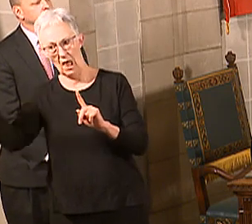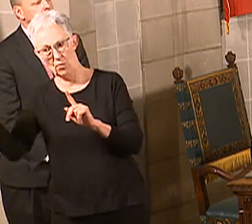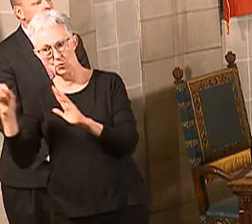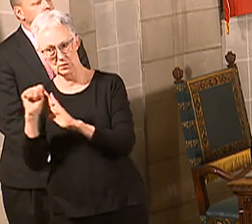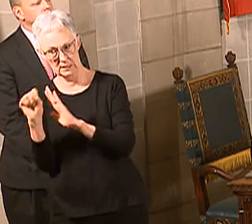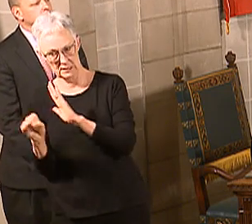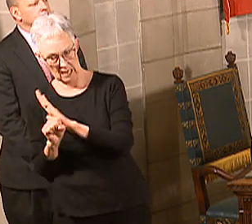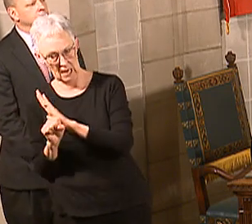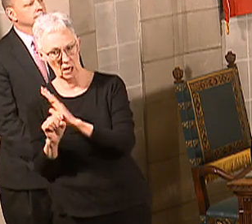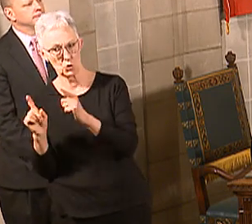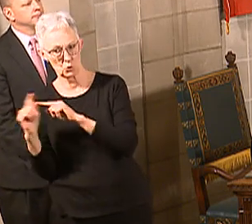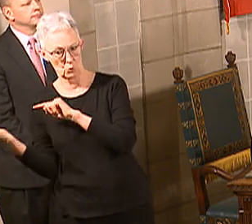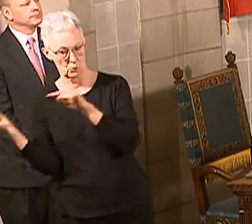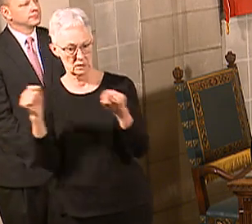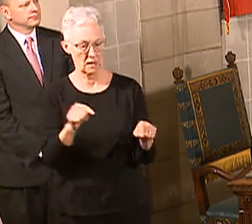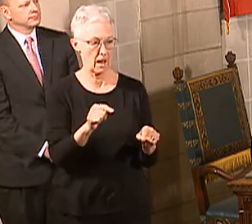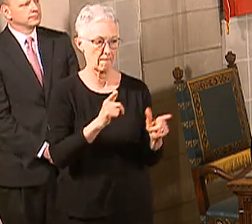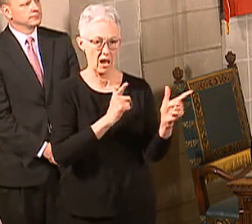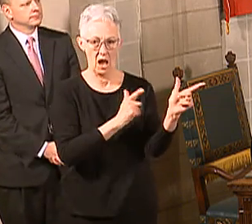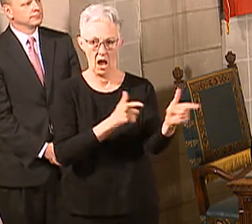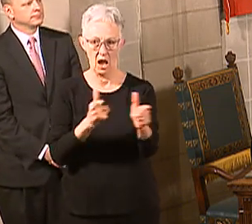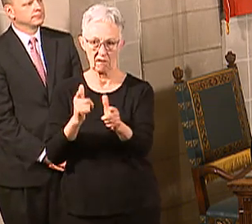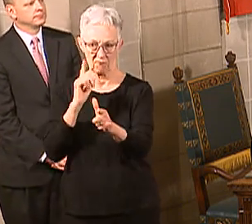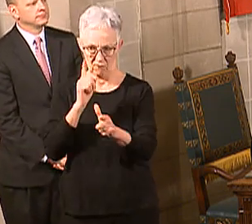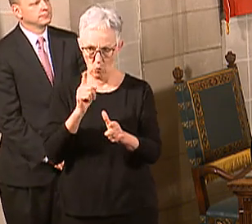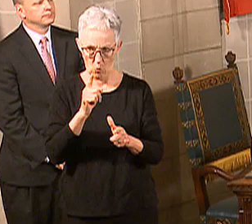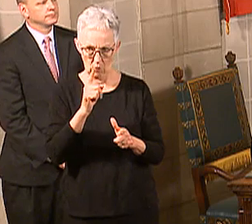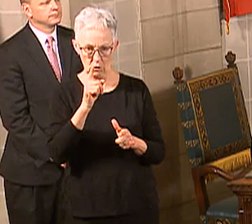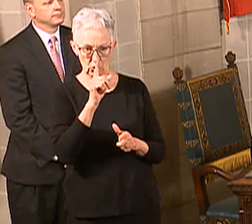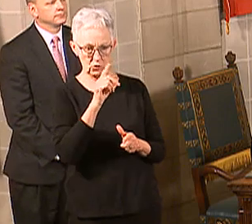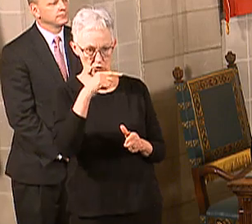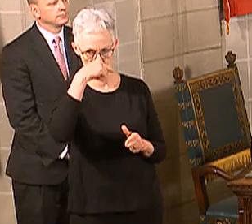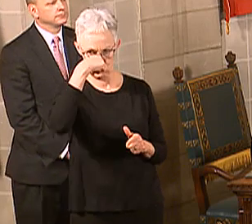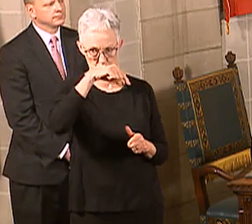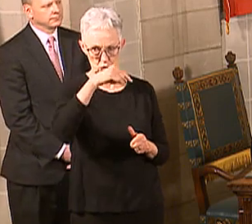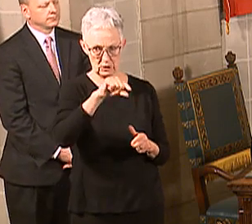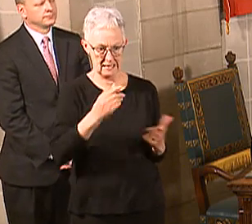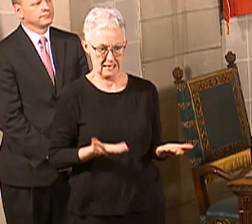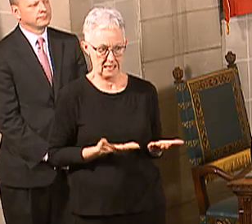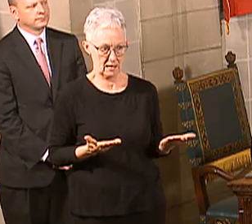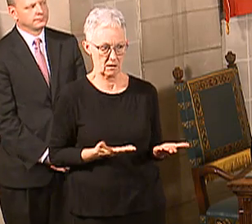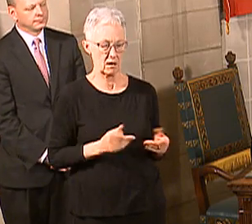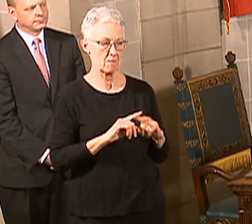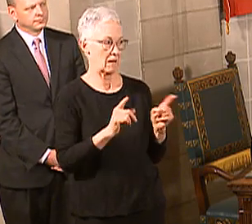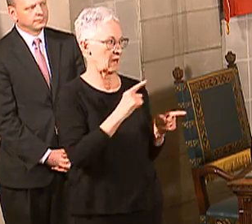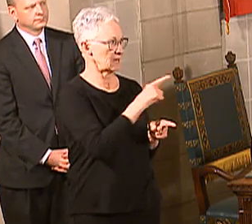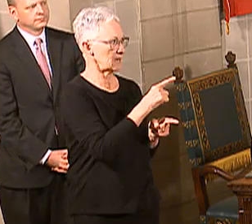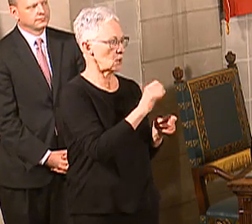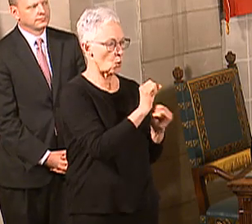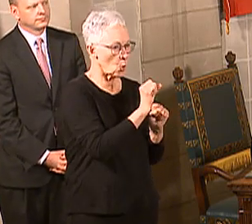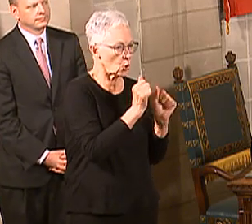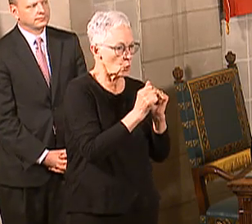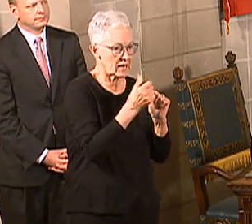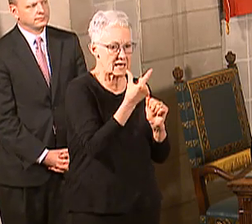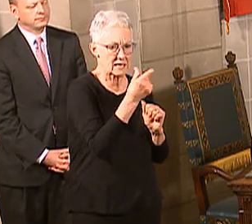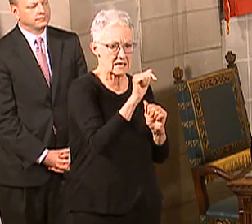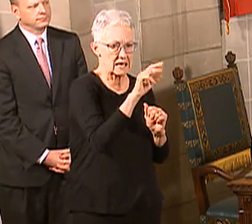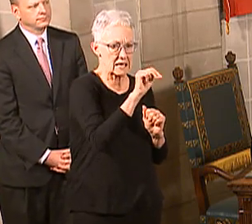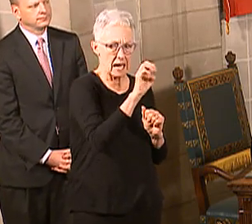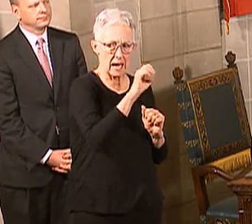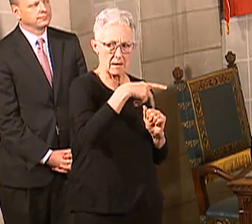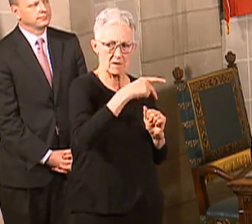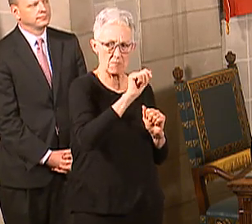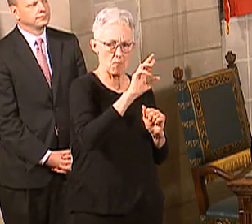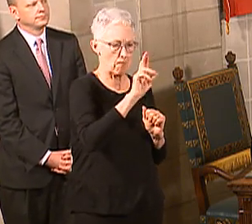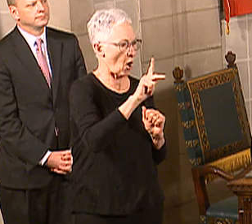Parks so that those, we will no longer issue permits to out-of-state people to come turkey hunt here in Nebraska.